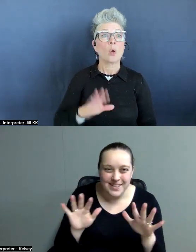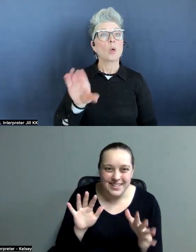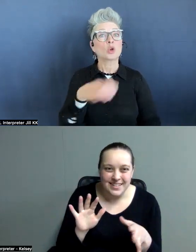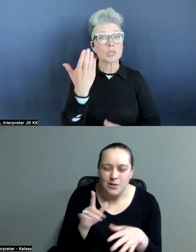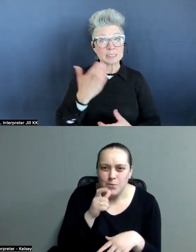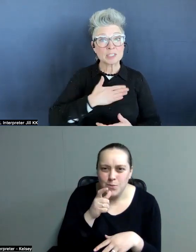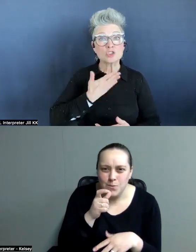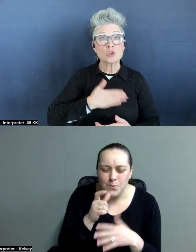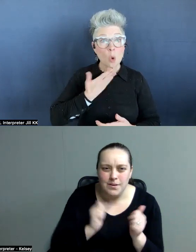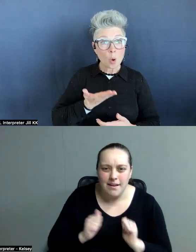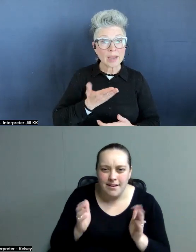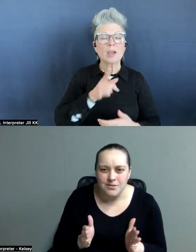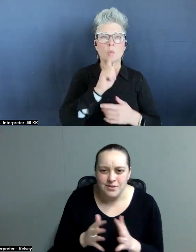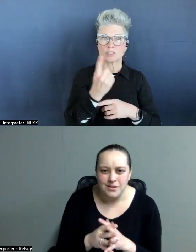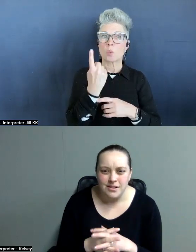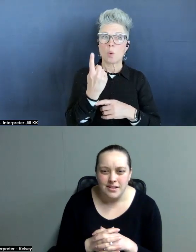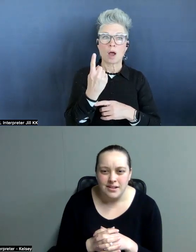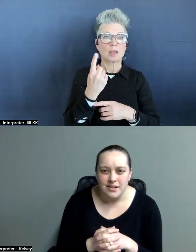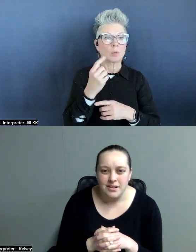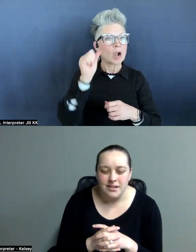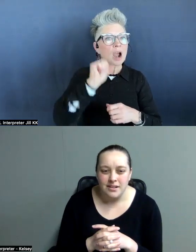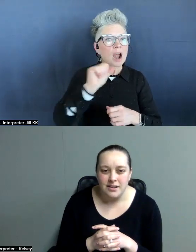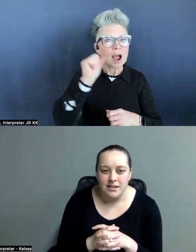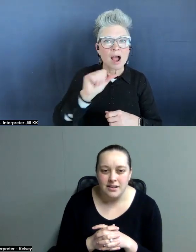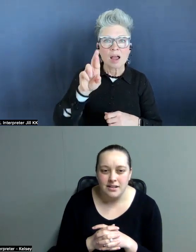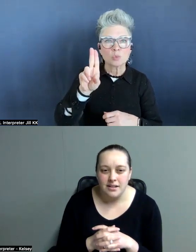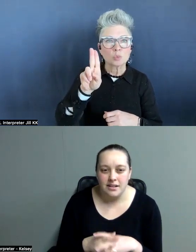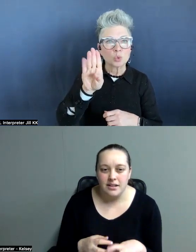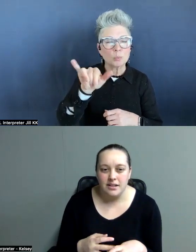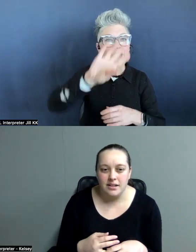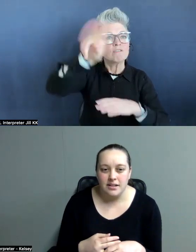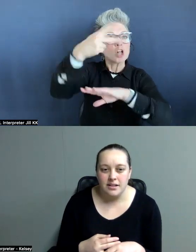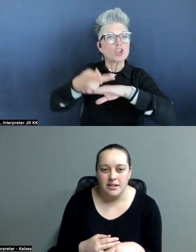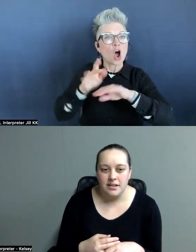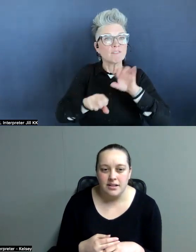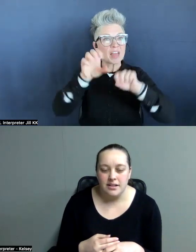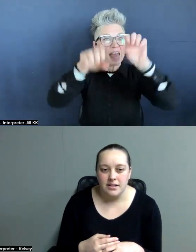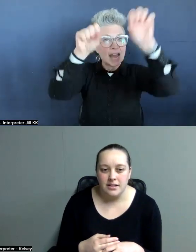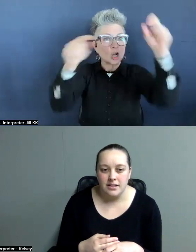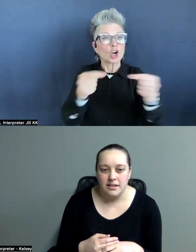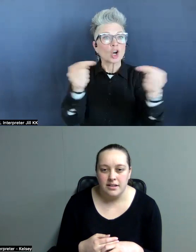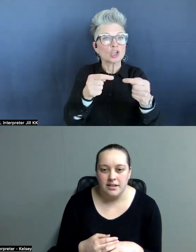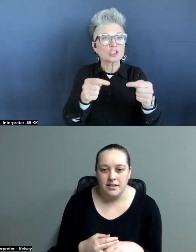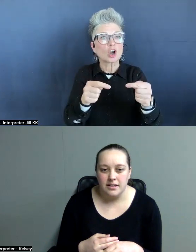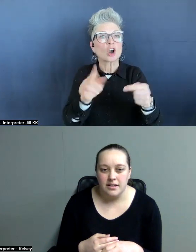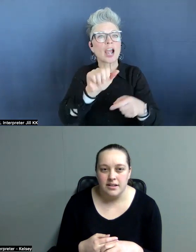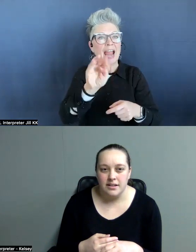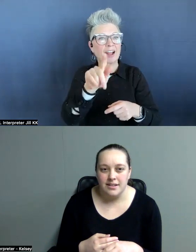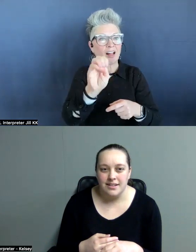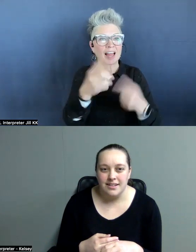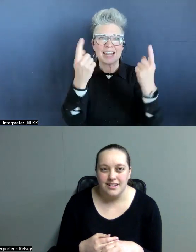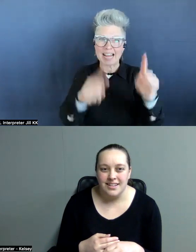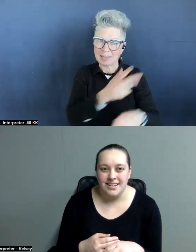Yeah. So Christmas Joy was the one where Aunt Ruby falls off the ladder and hurts her ankle and ends up in the hospital.